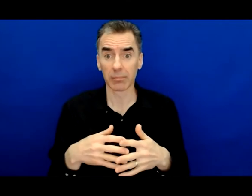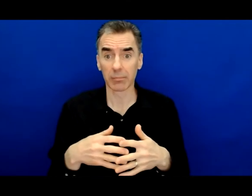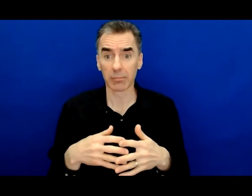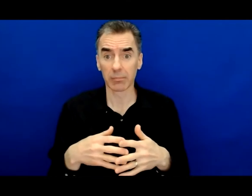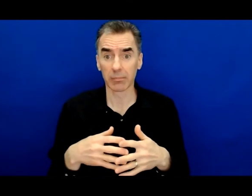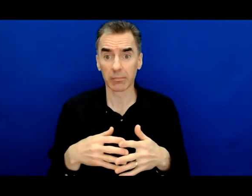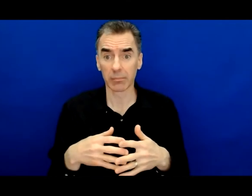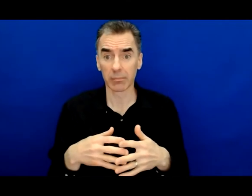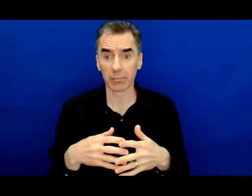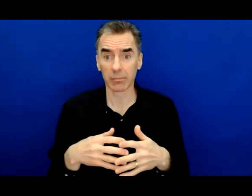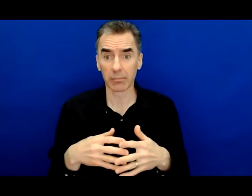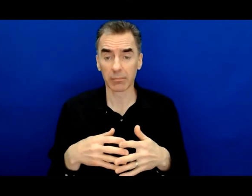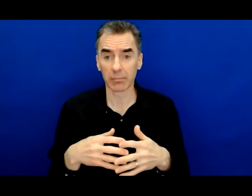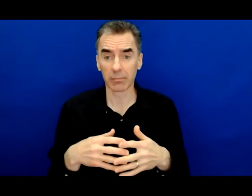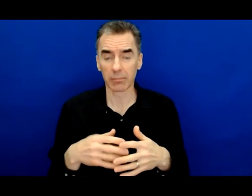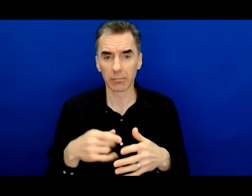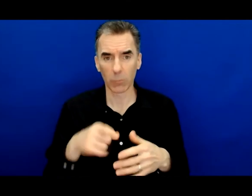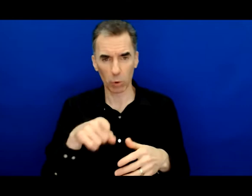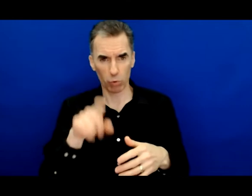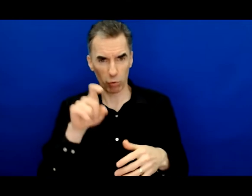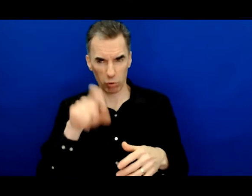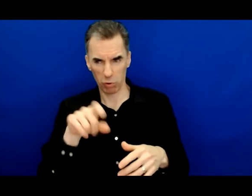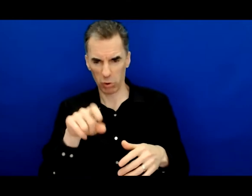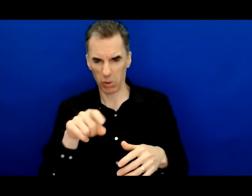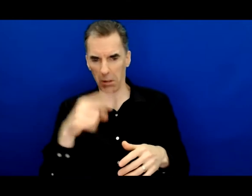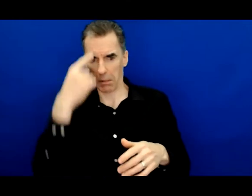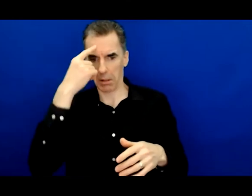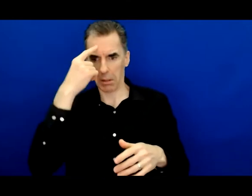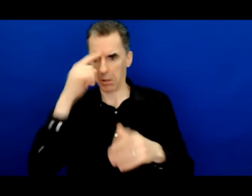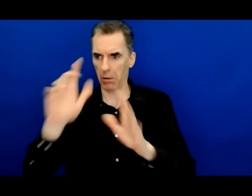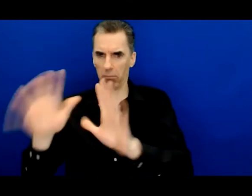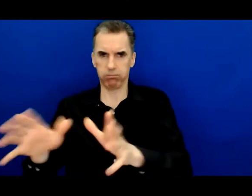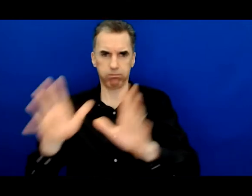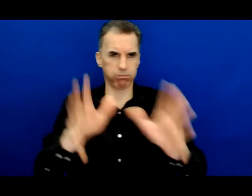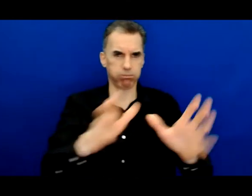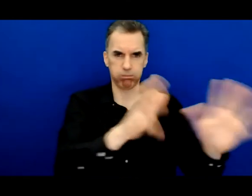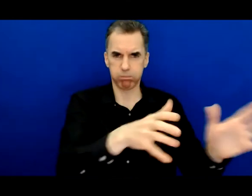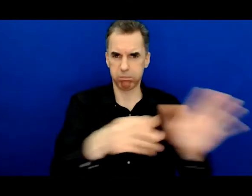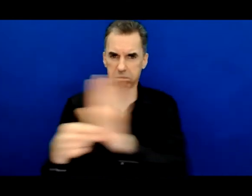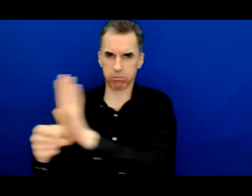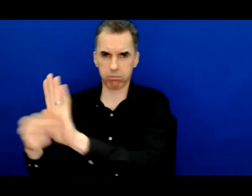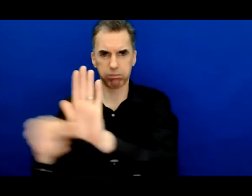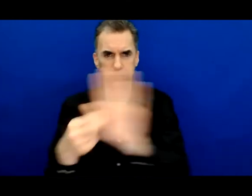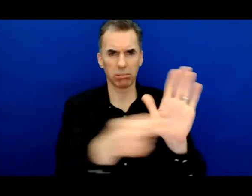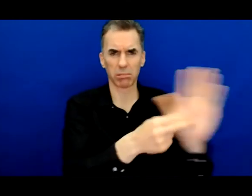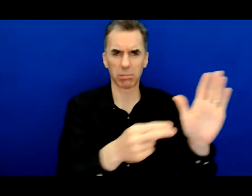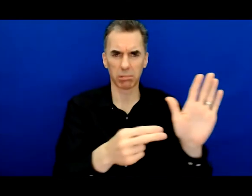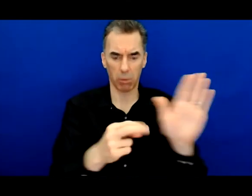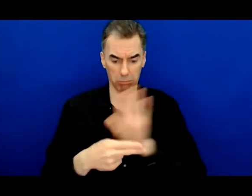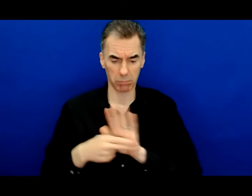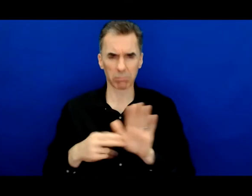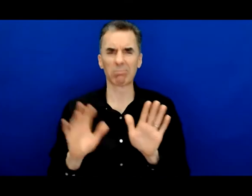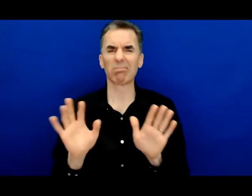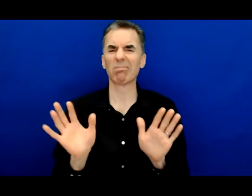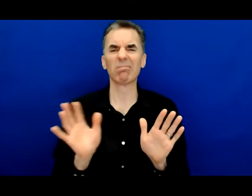sand around your political stance or other types of ways that we tend to tribalize ourselves actually